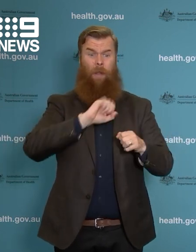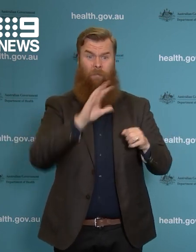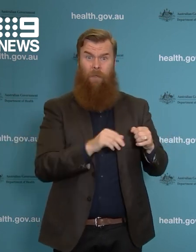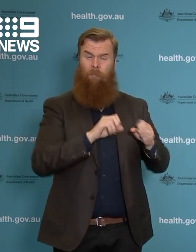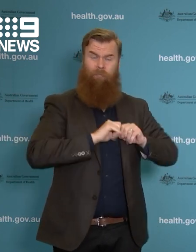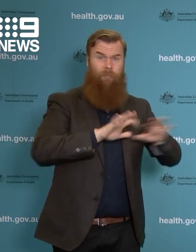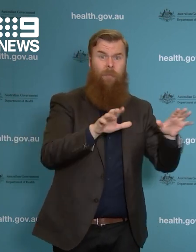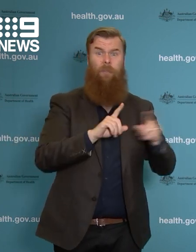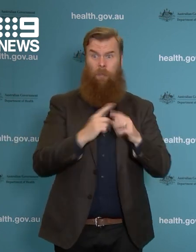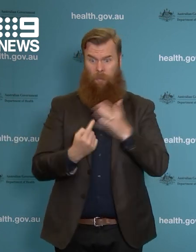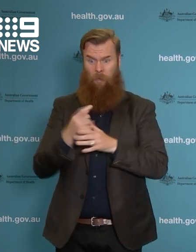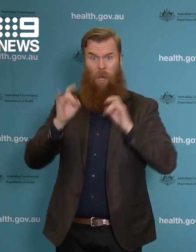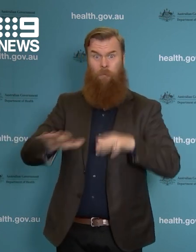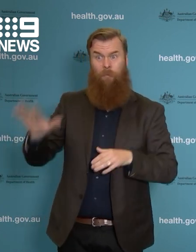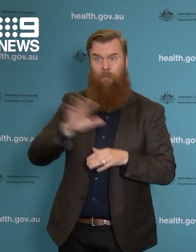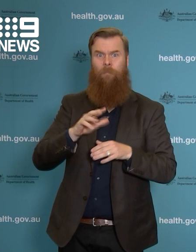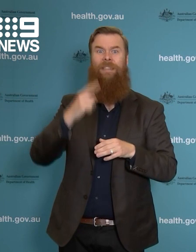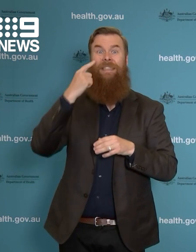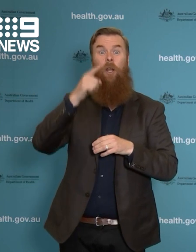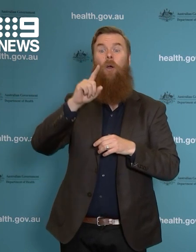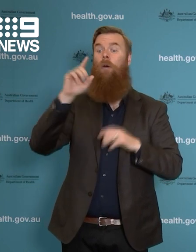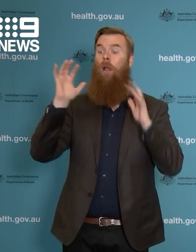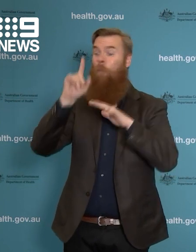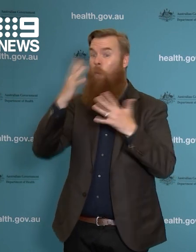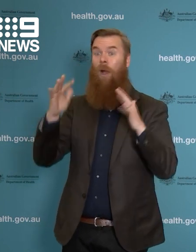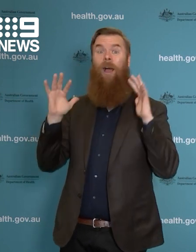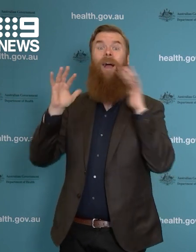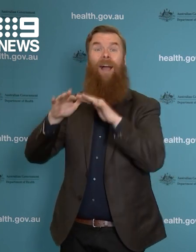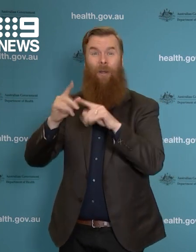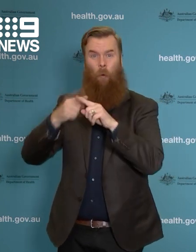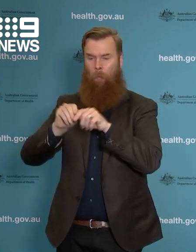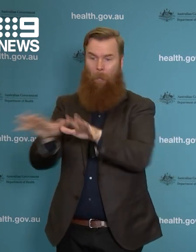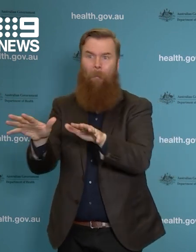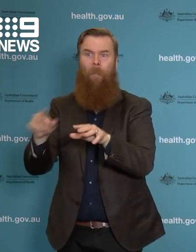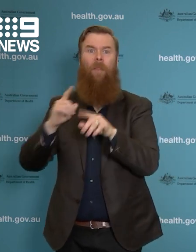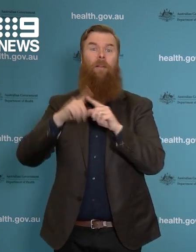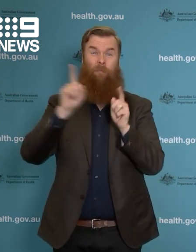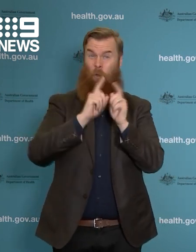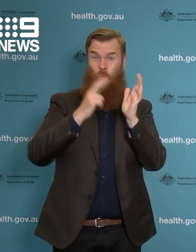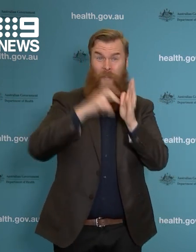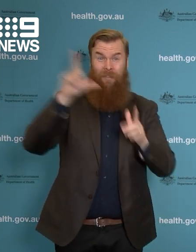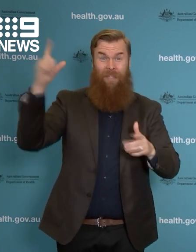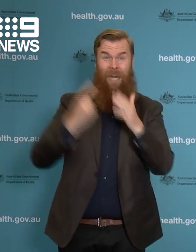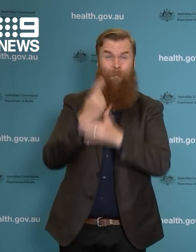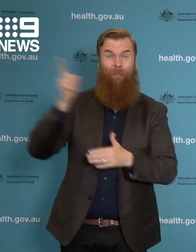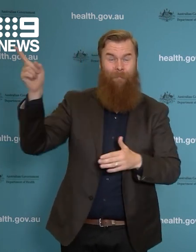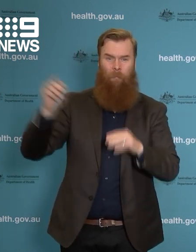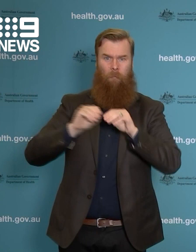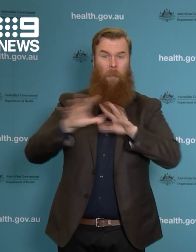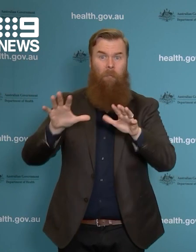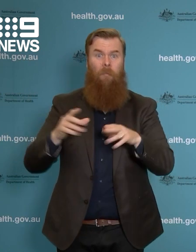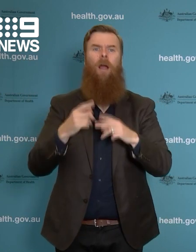spreader events in Newcastle, for example. We've seen also in other parts of the country